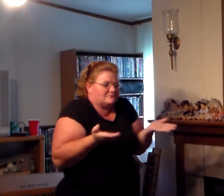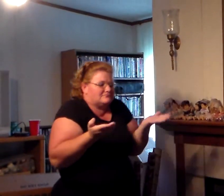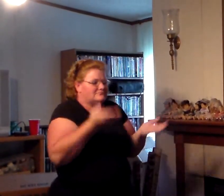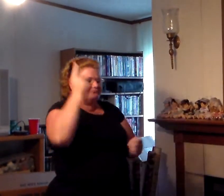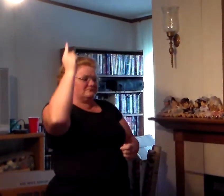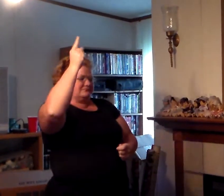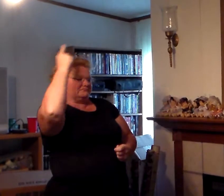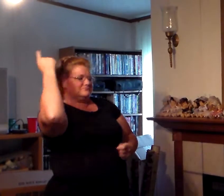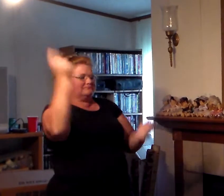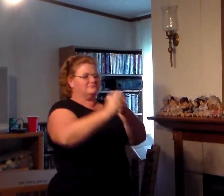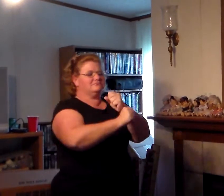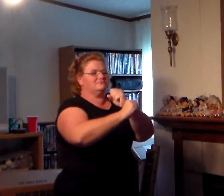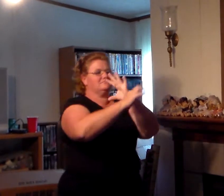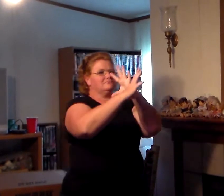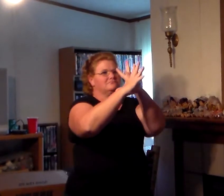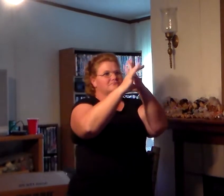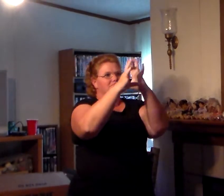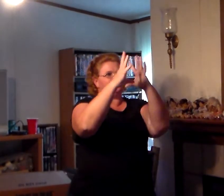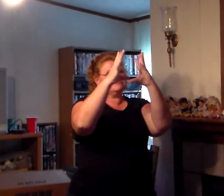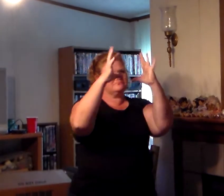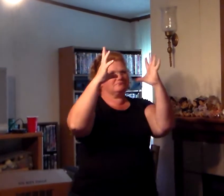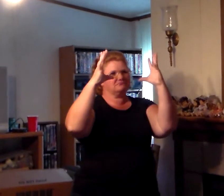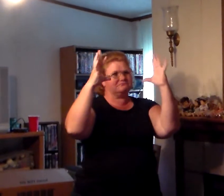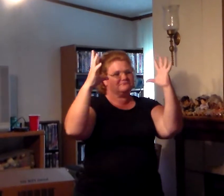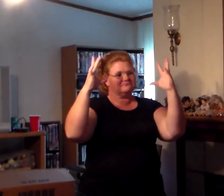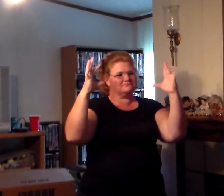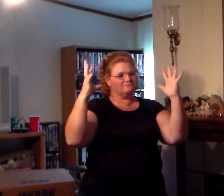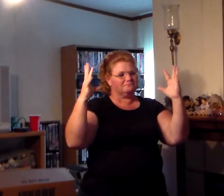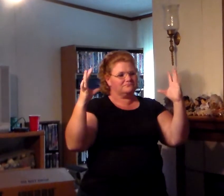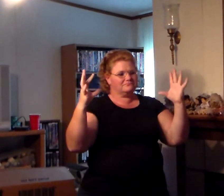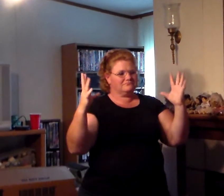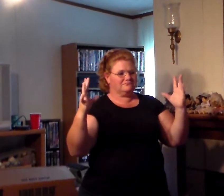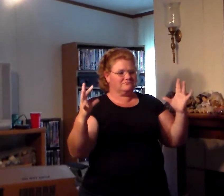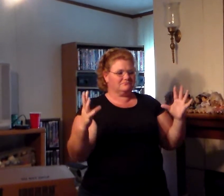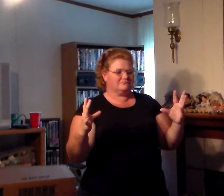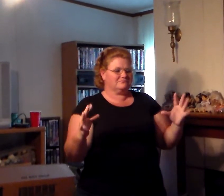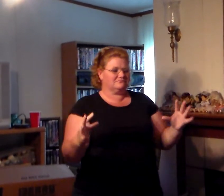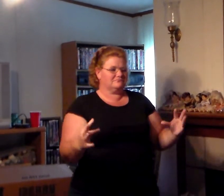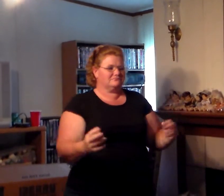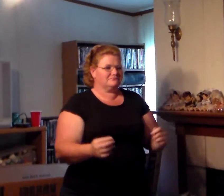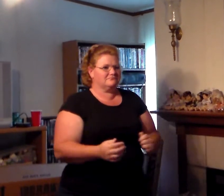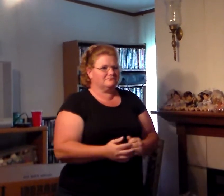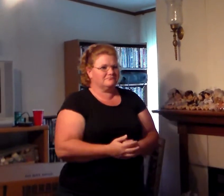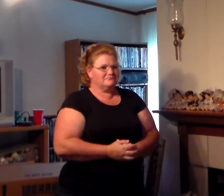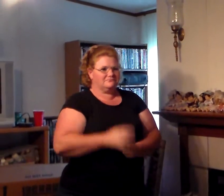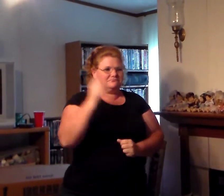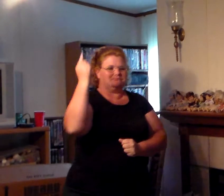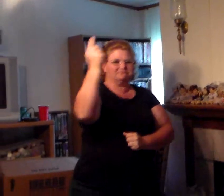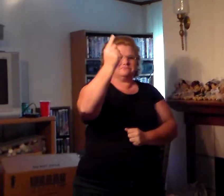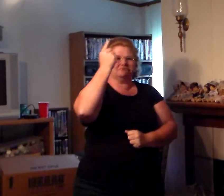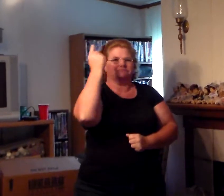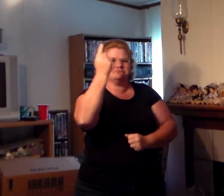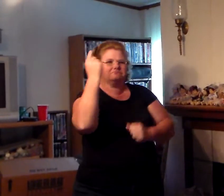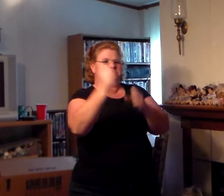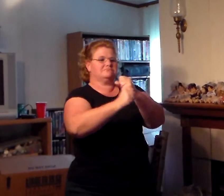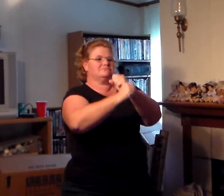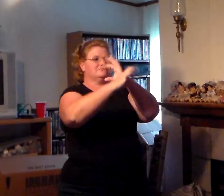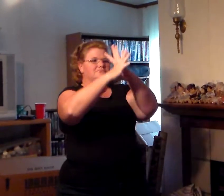I can only imagine Yeah I can only imagine